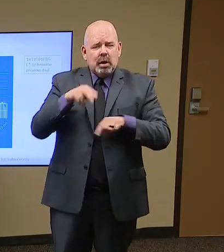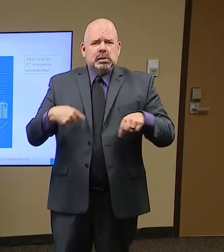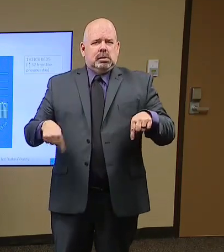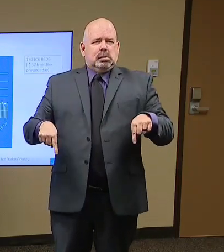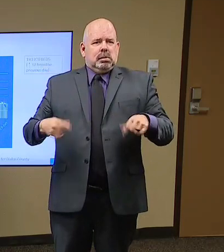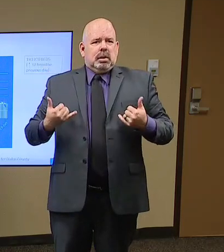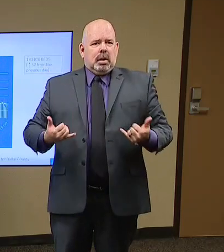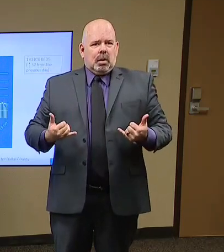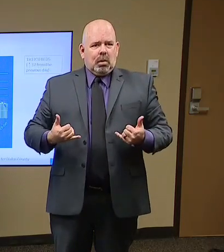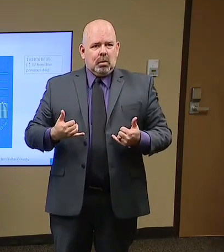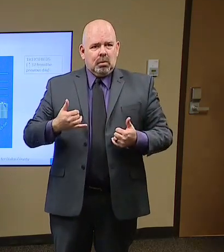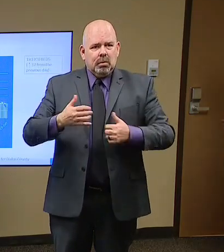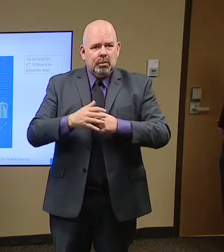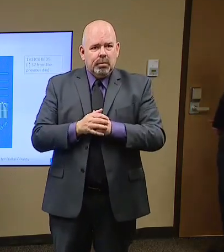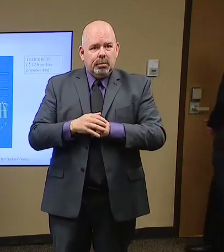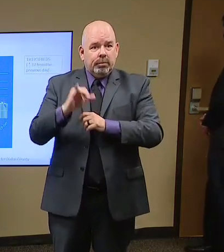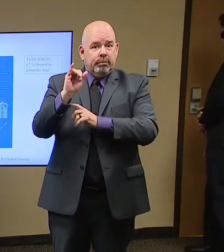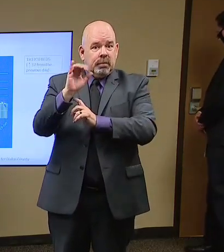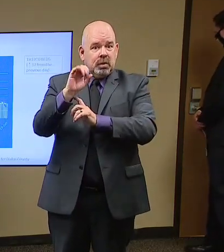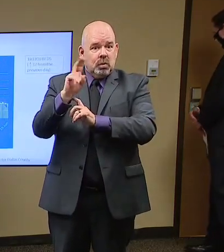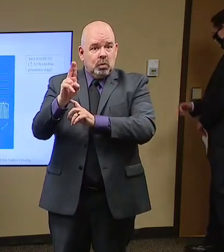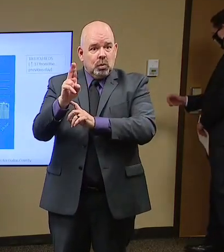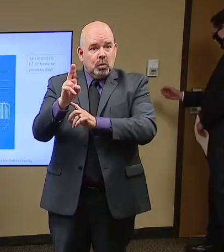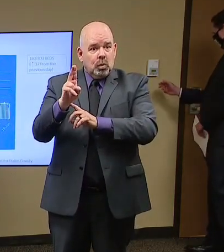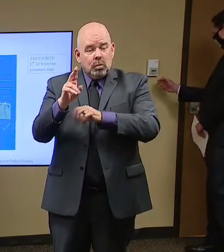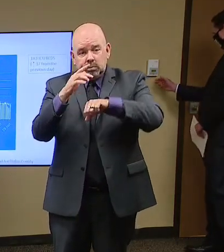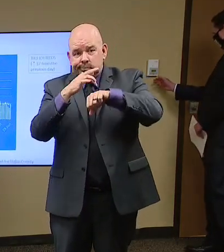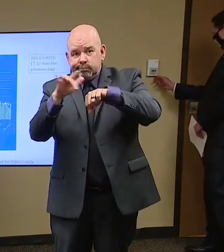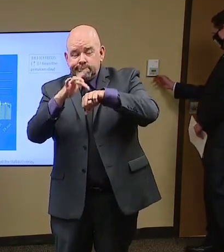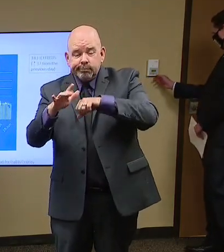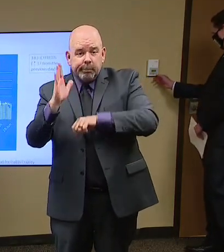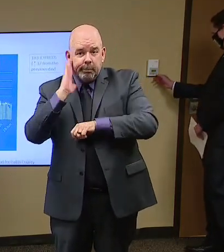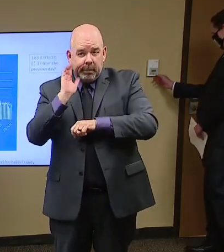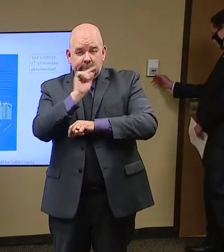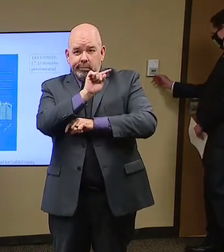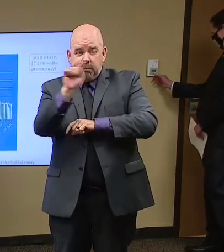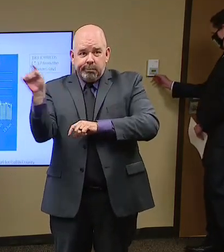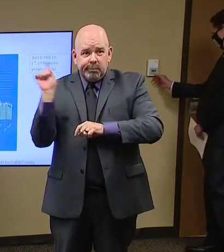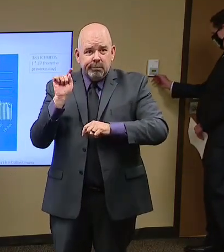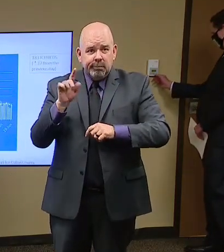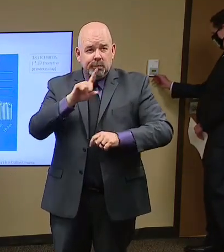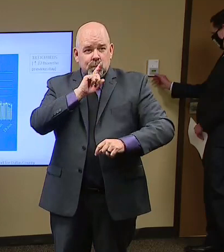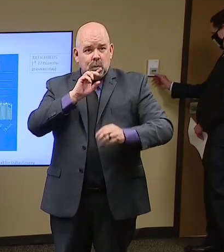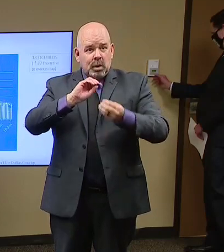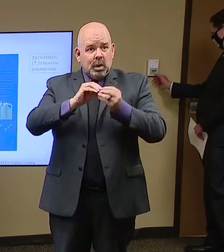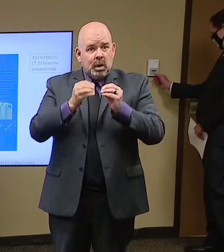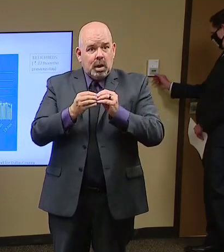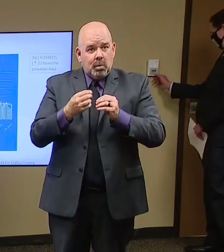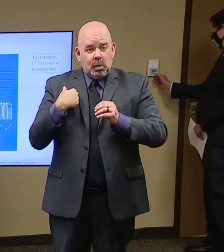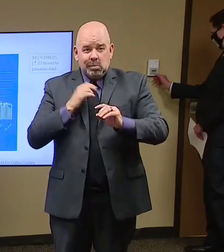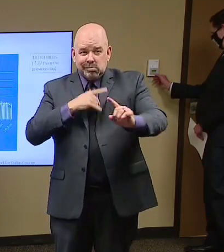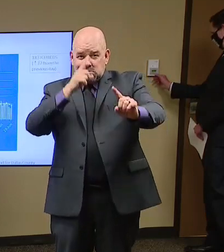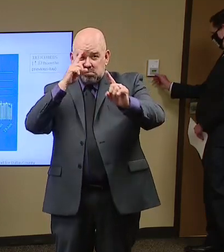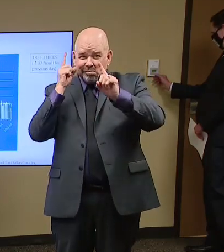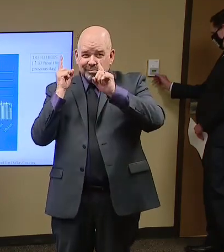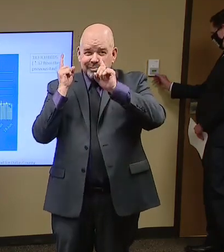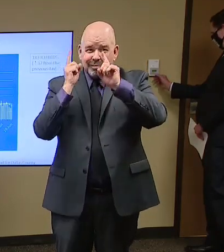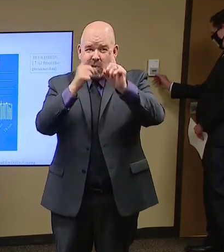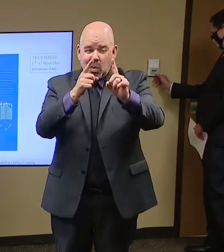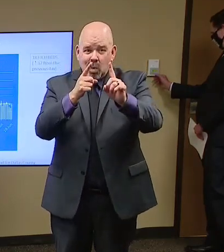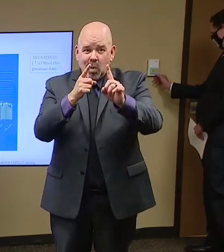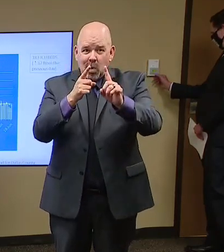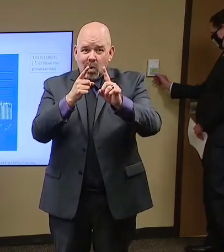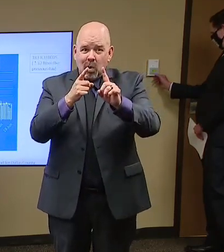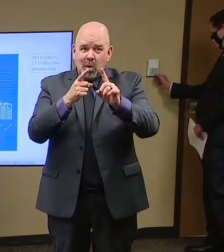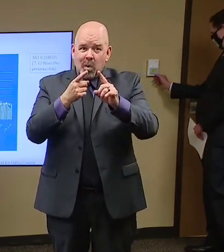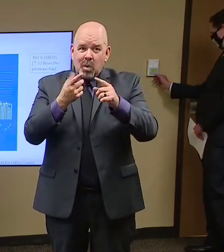Available ICU beds. That's one that you don't want to be going down because that means there are fewer beds being available.